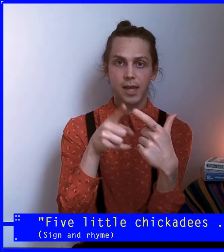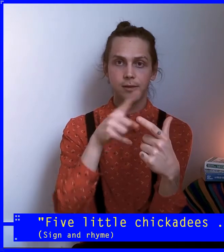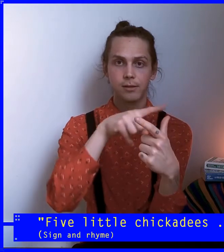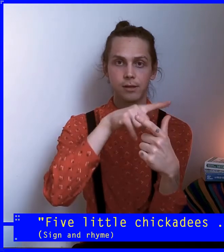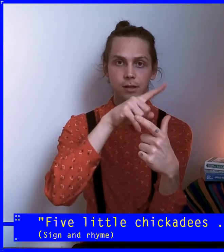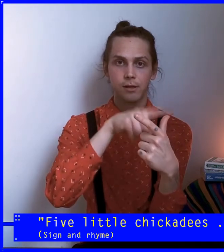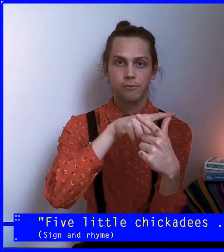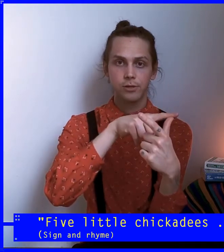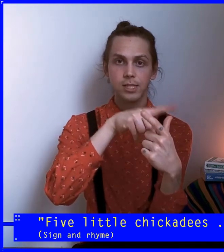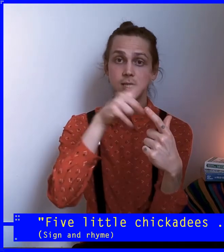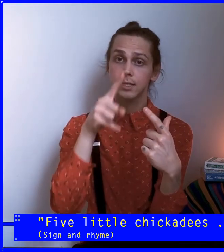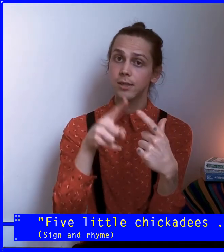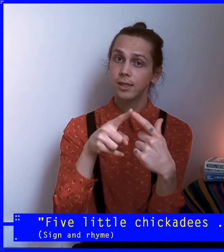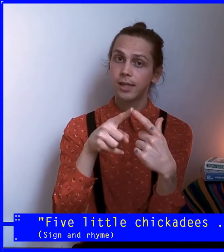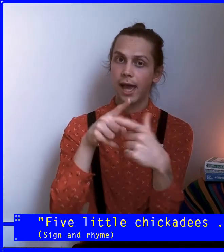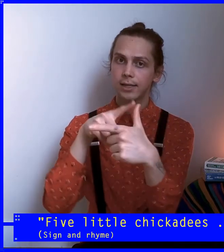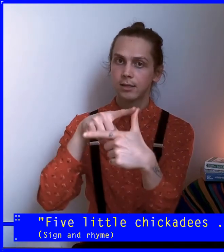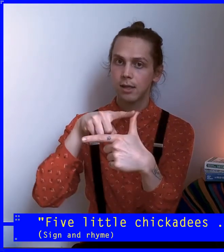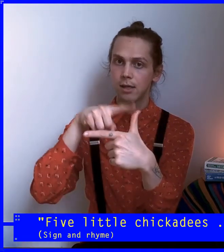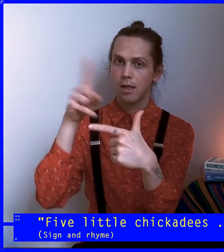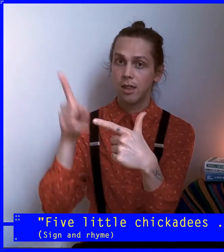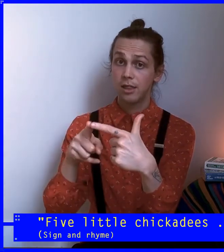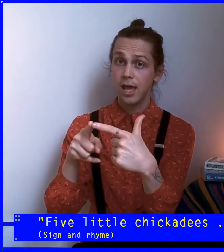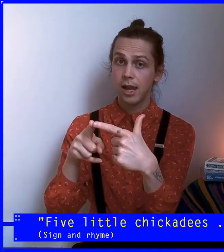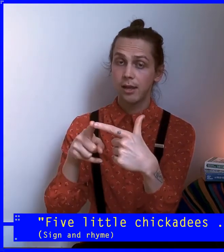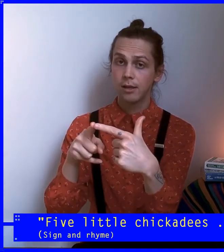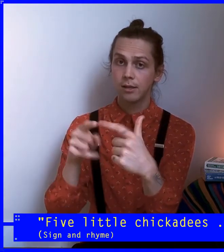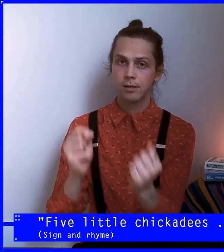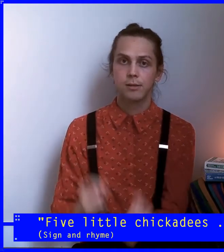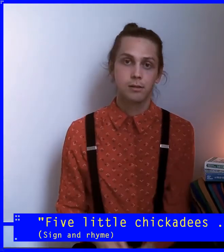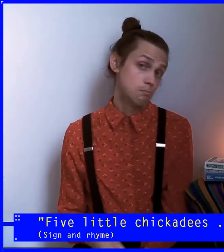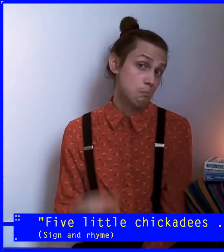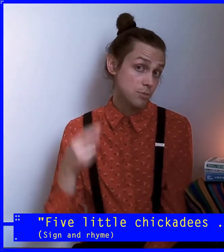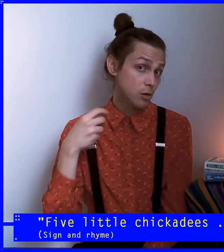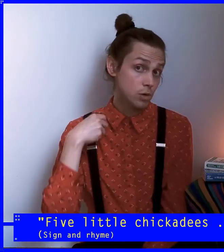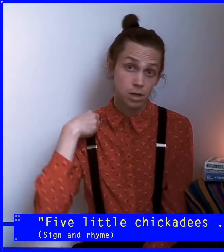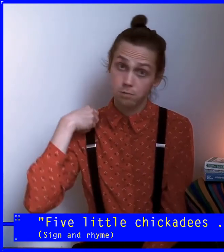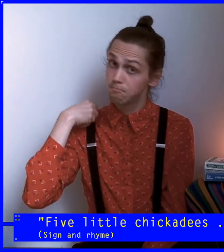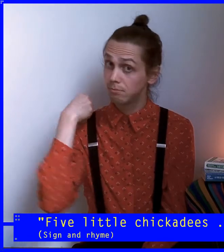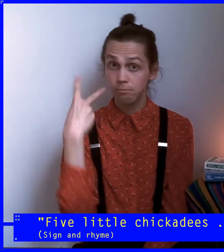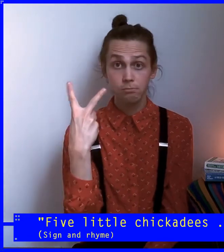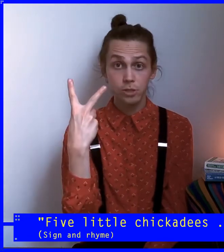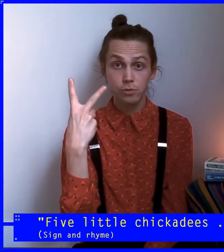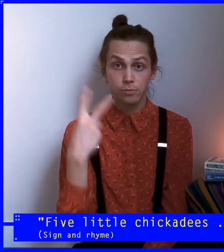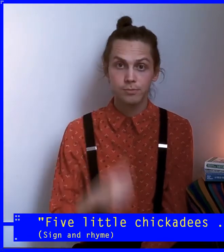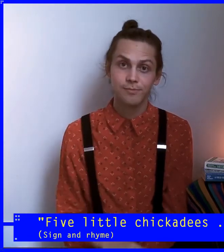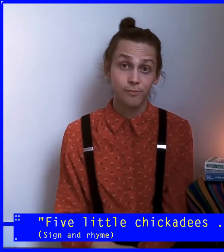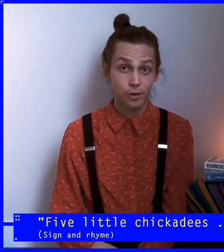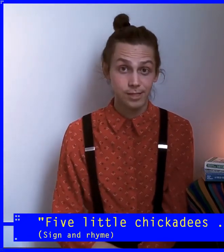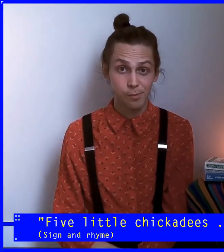Then versus then that. Then there were two, for example.